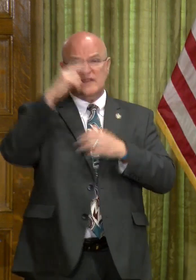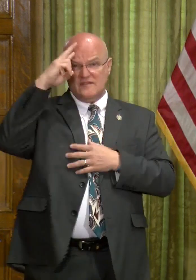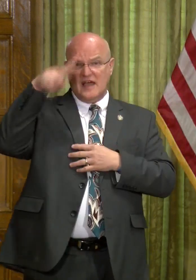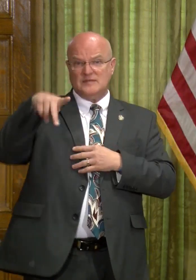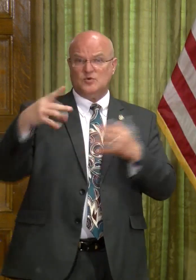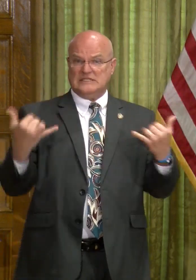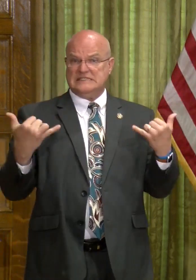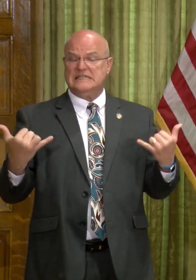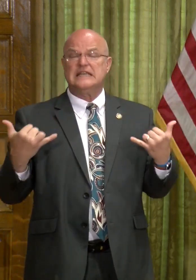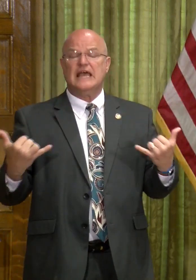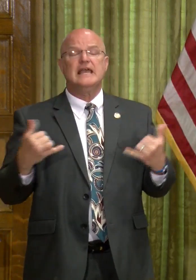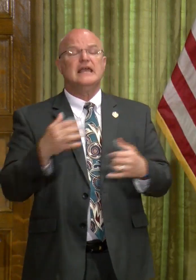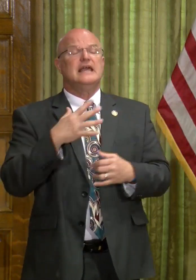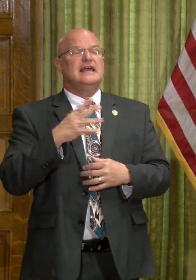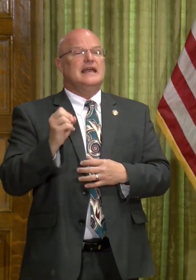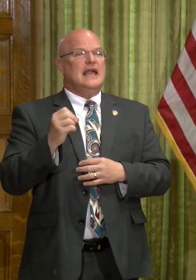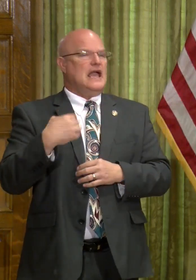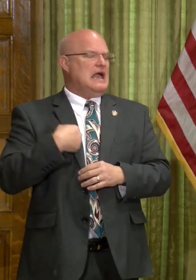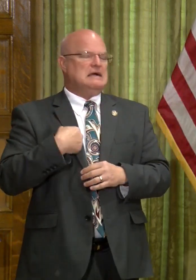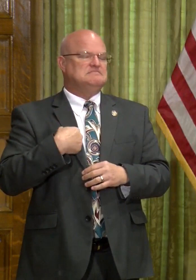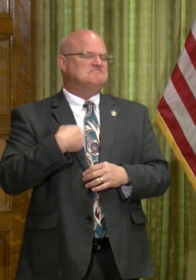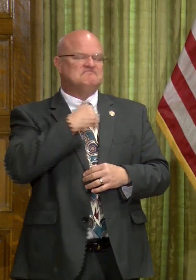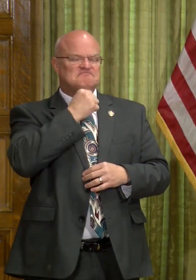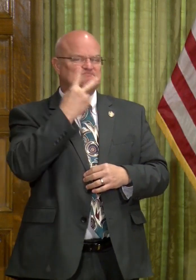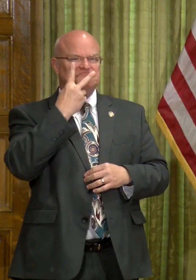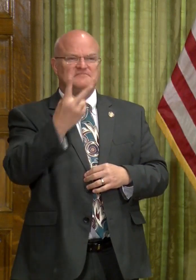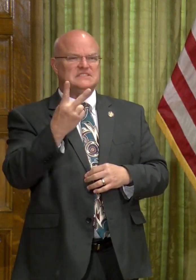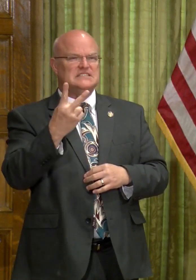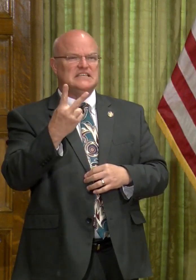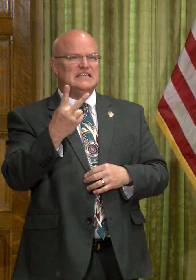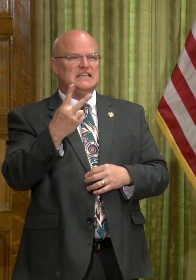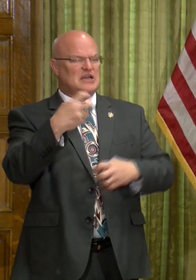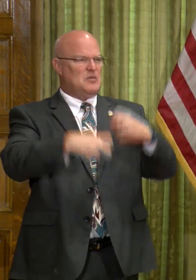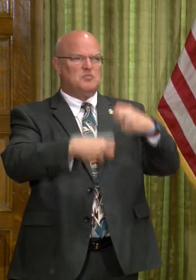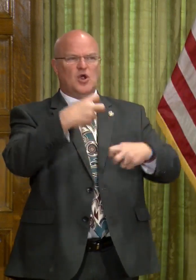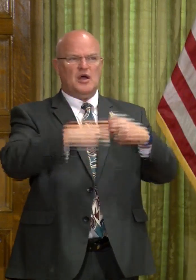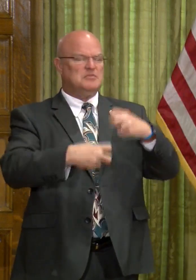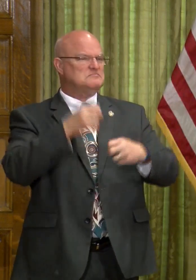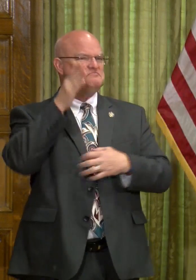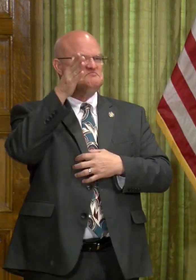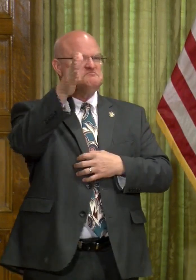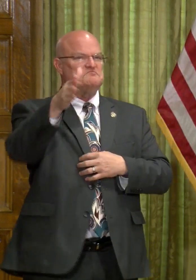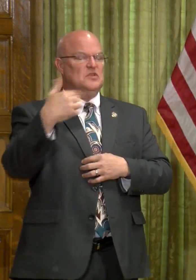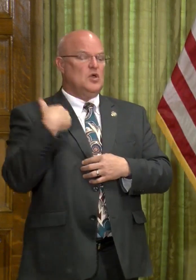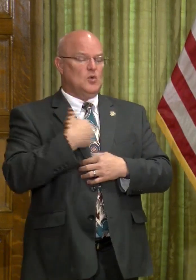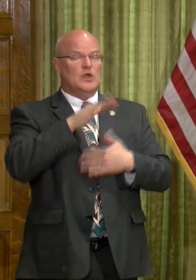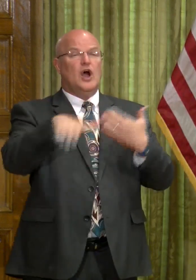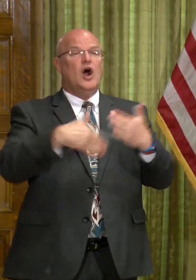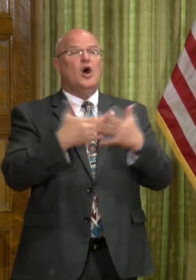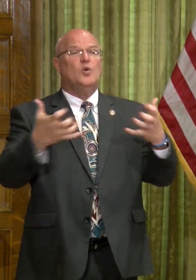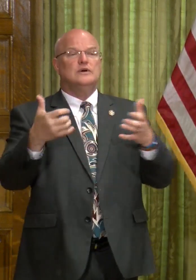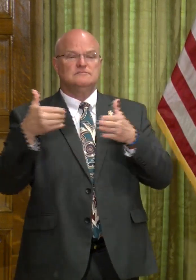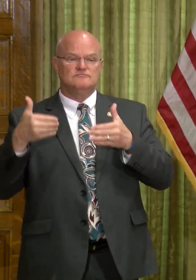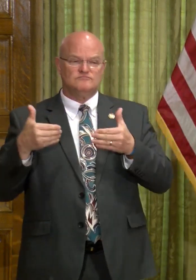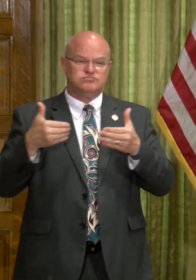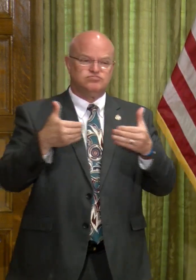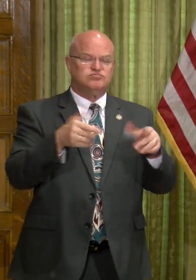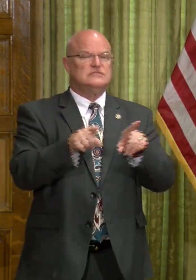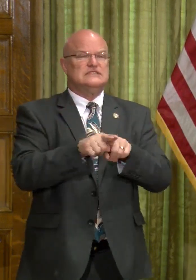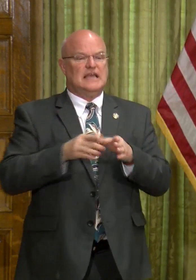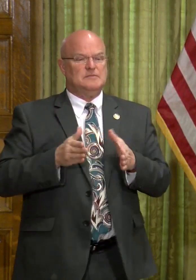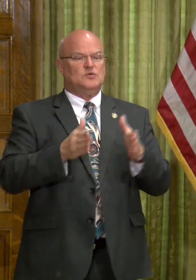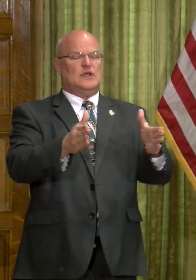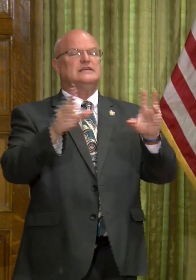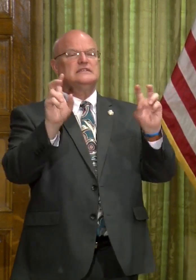president today. And, uh, I don't see that there will be an issue there. We all want to move in the same direction